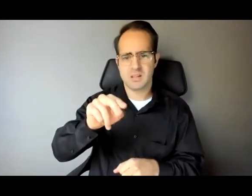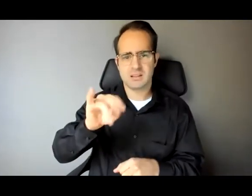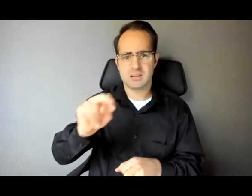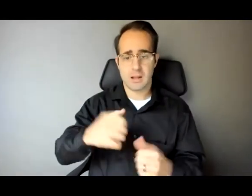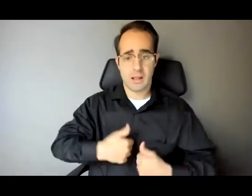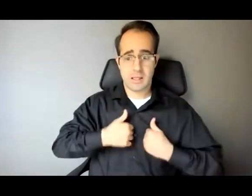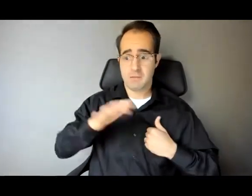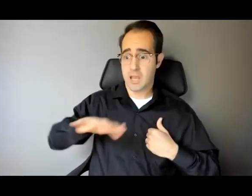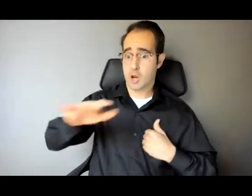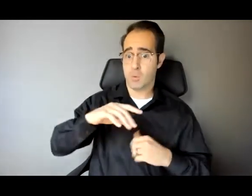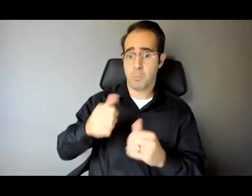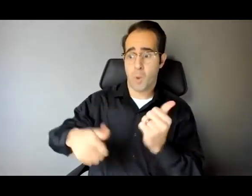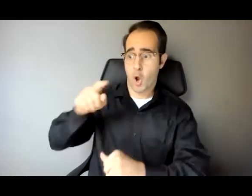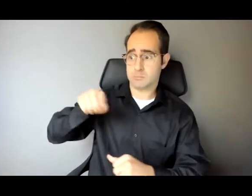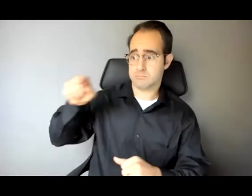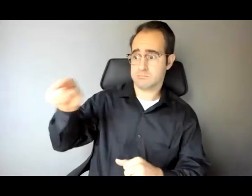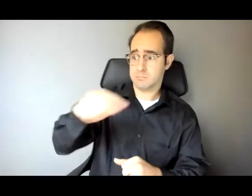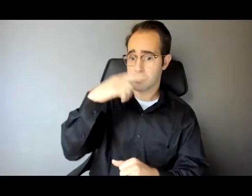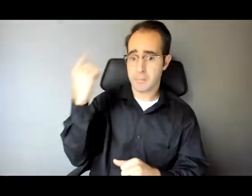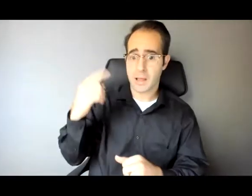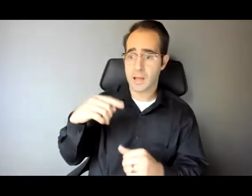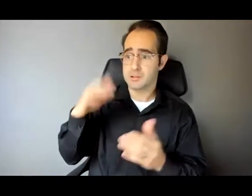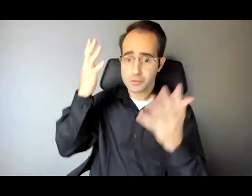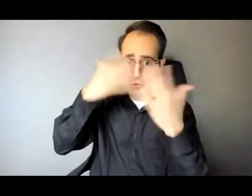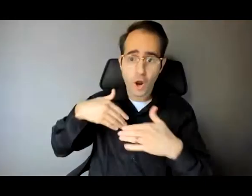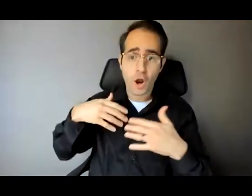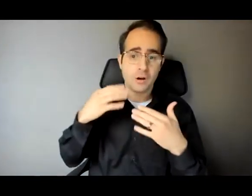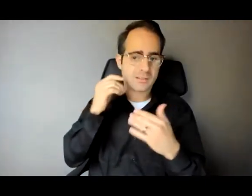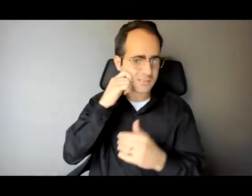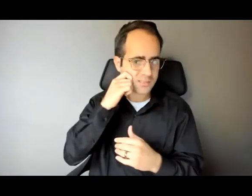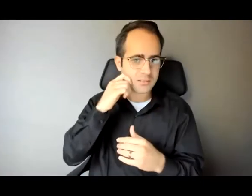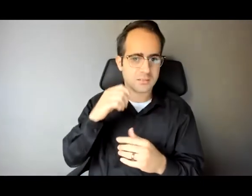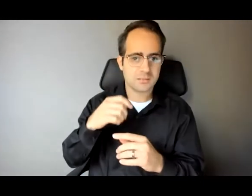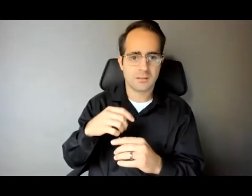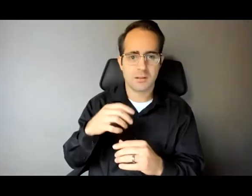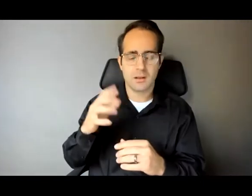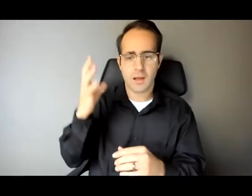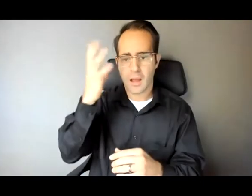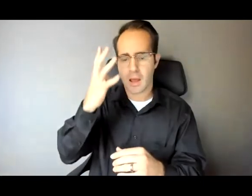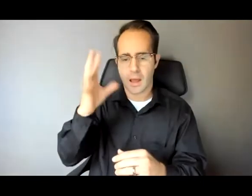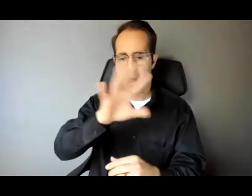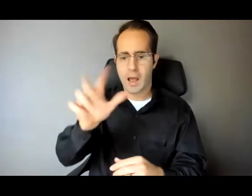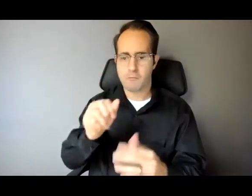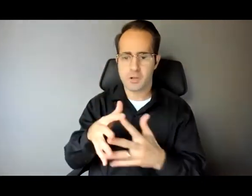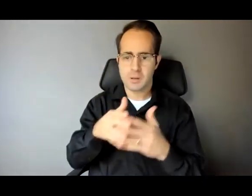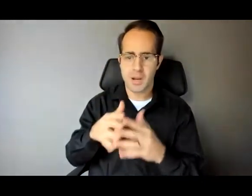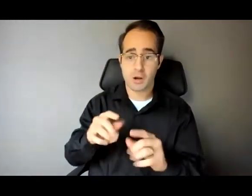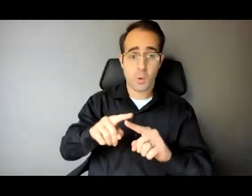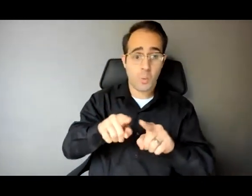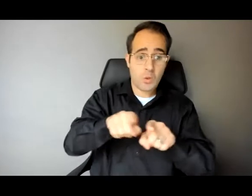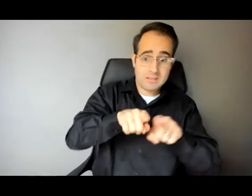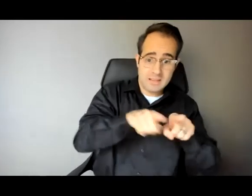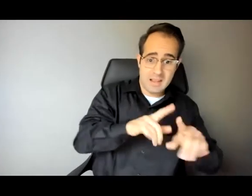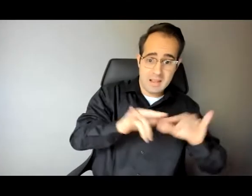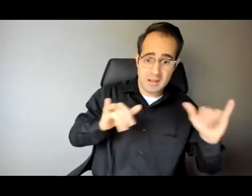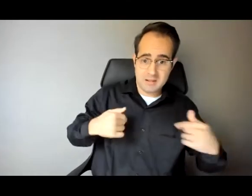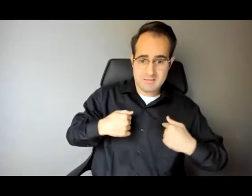Americans, with a Caribbean accent that I couldn't really explain to people, but with a tremendous amount of